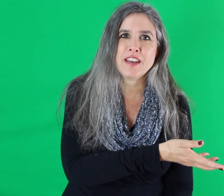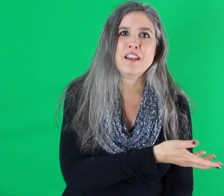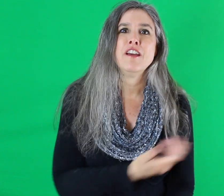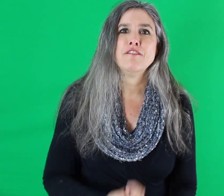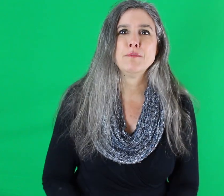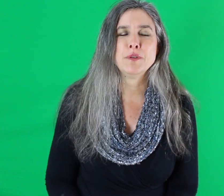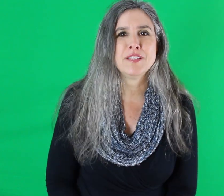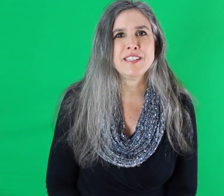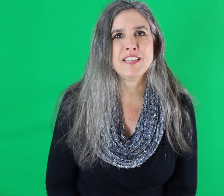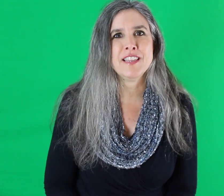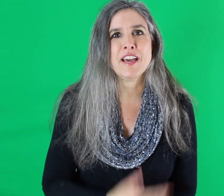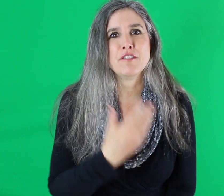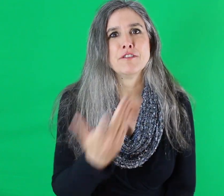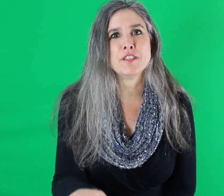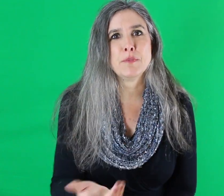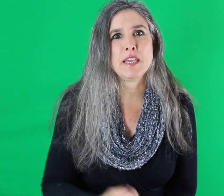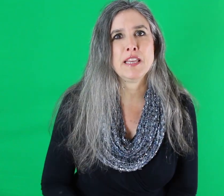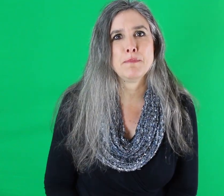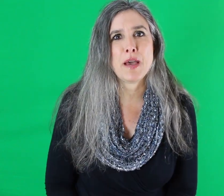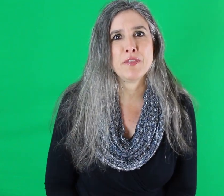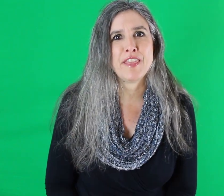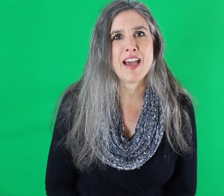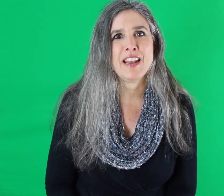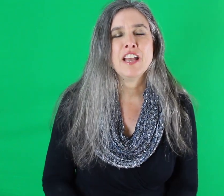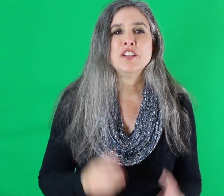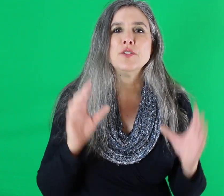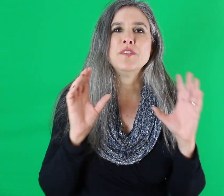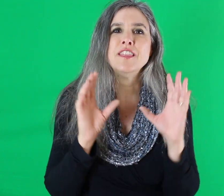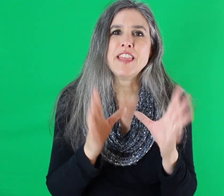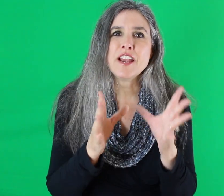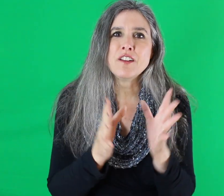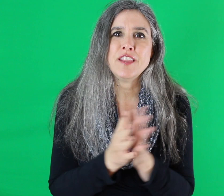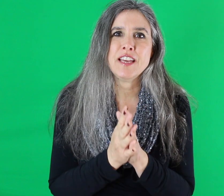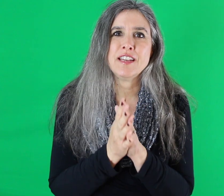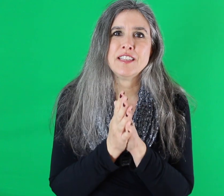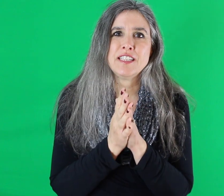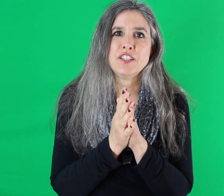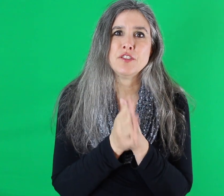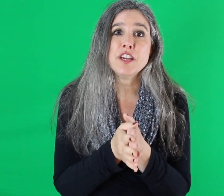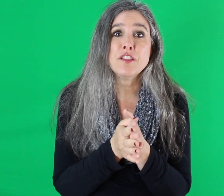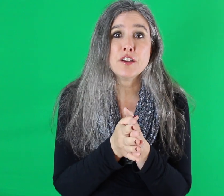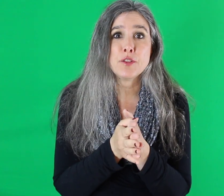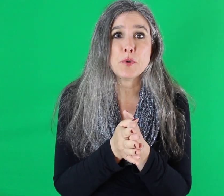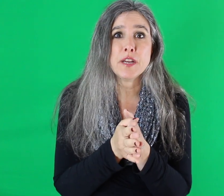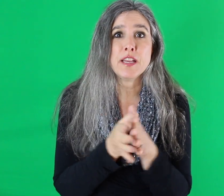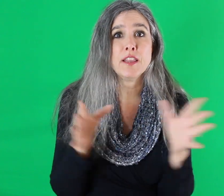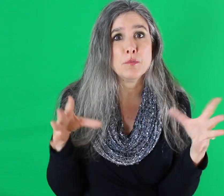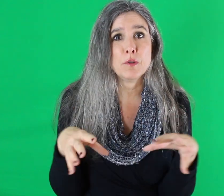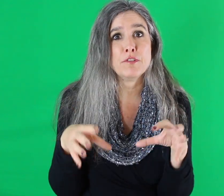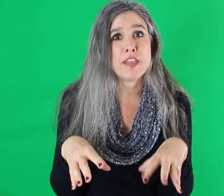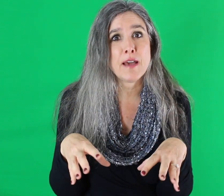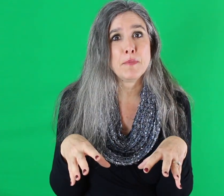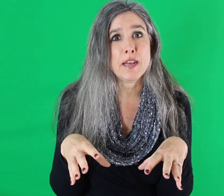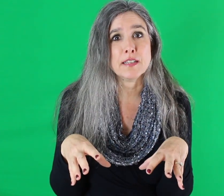Anna, for presenting that or for speaking about that. So they're then the teacher, they're the authority in the room for that minute.